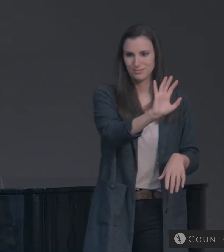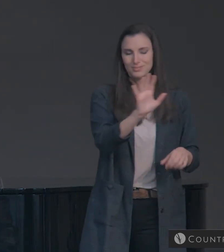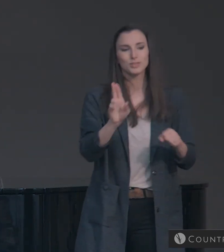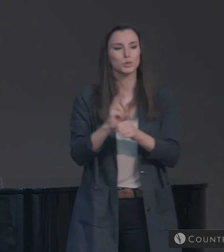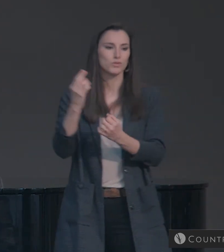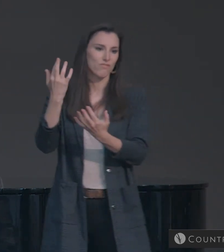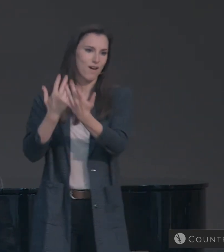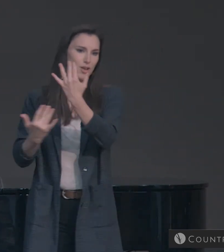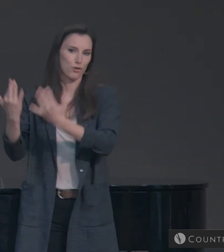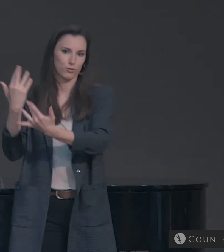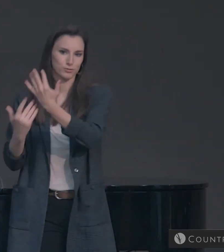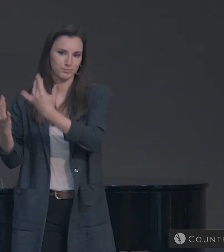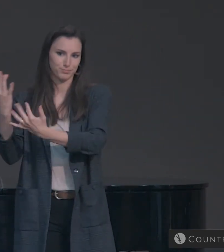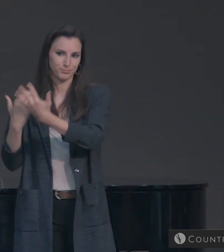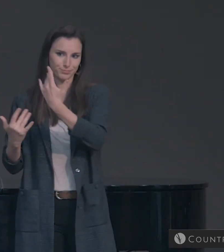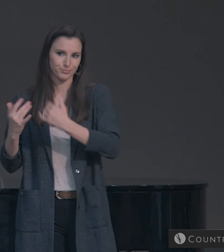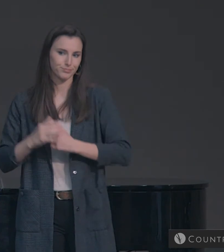fire.